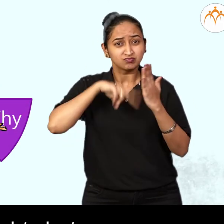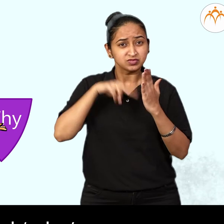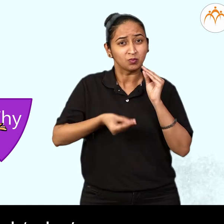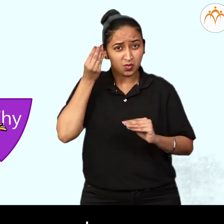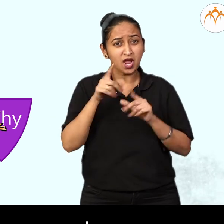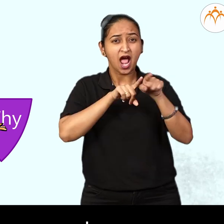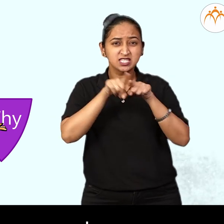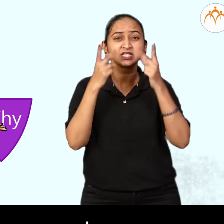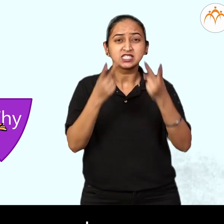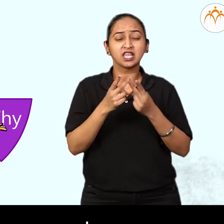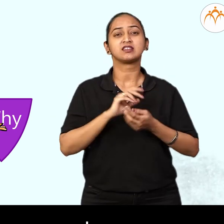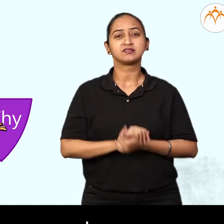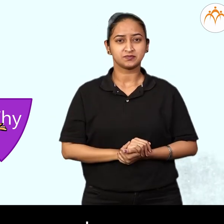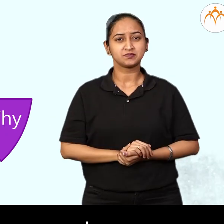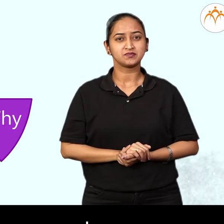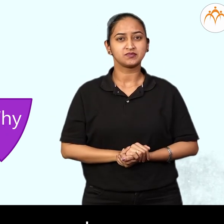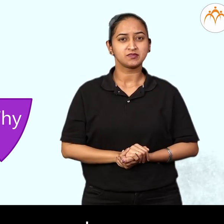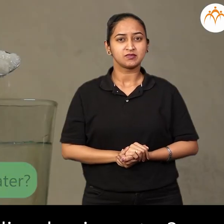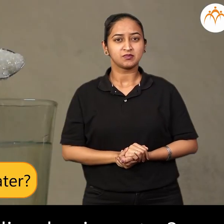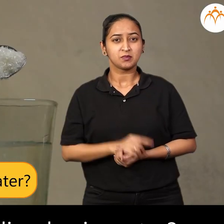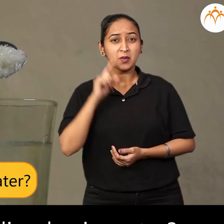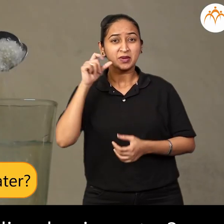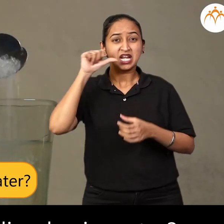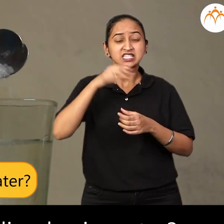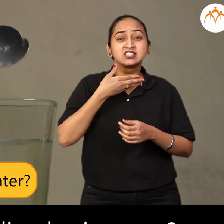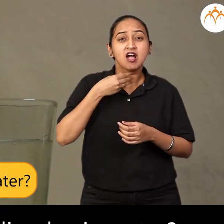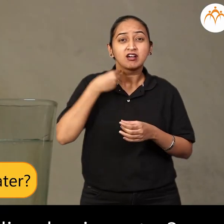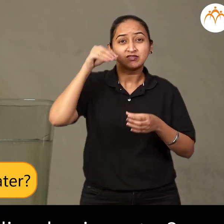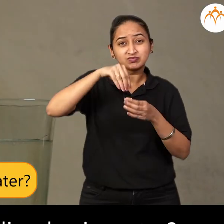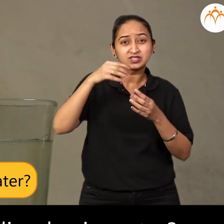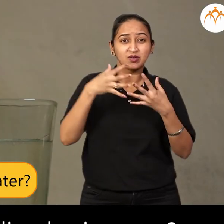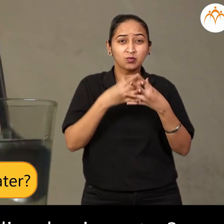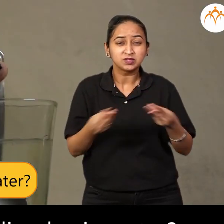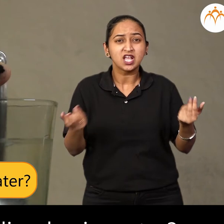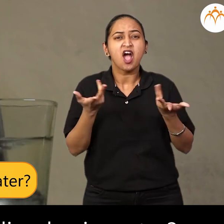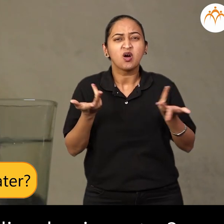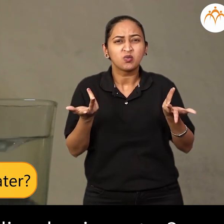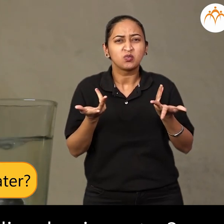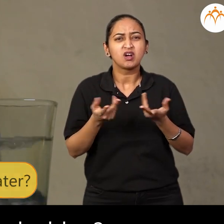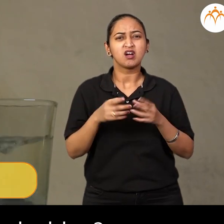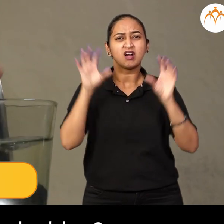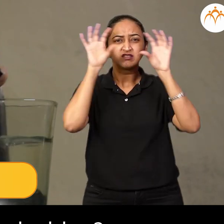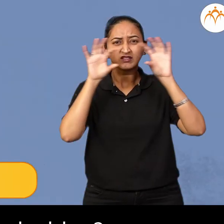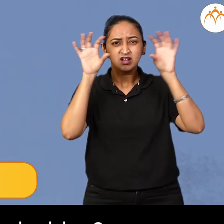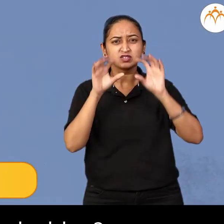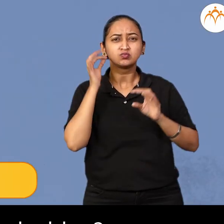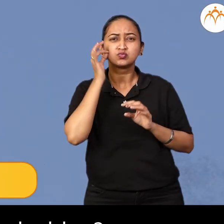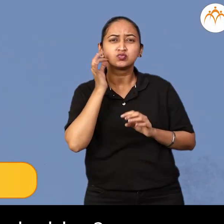Let's see an example. Why does sugar dissolve in water? Why is the sky blue?